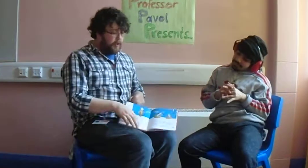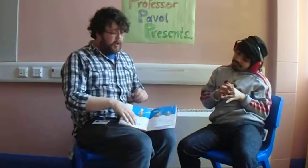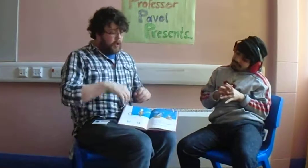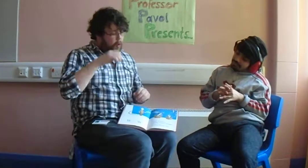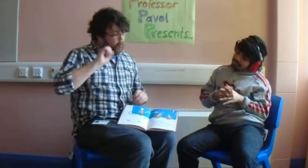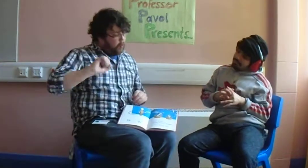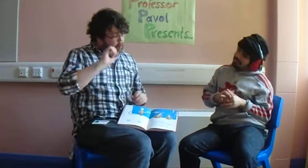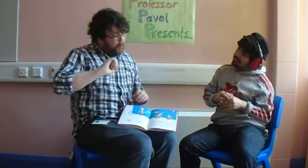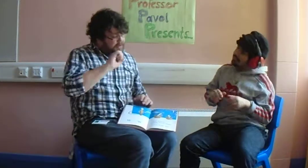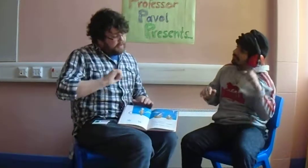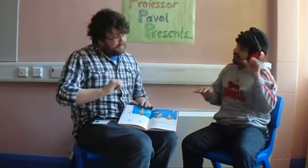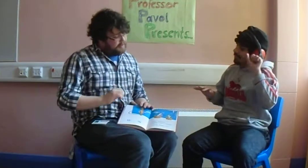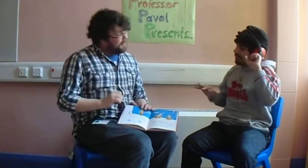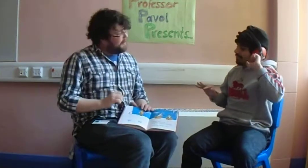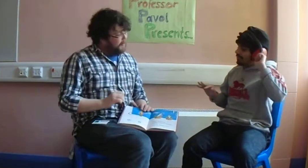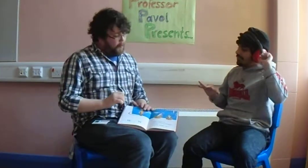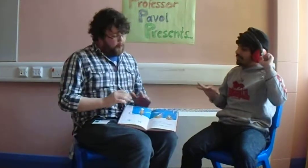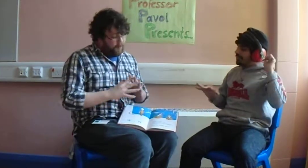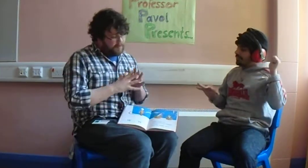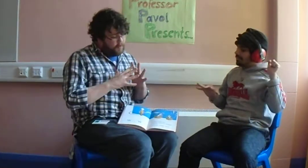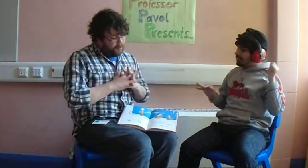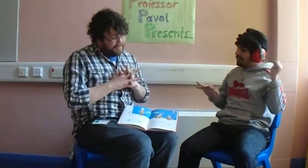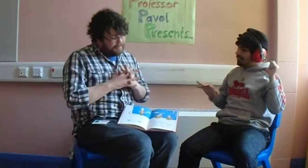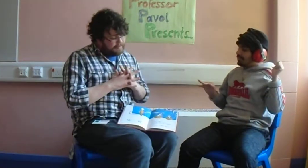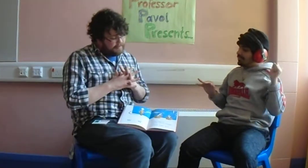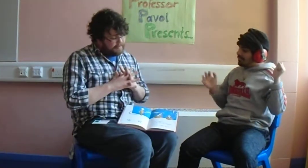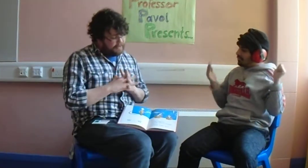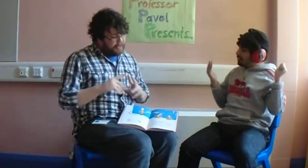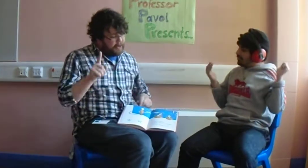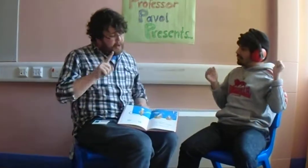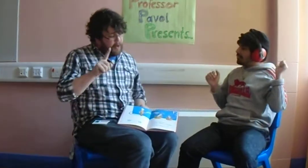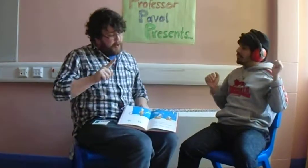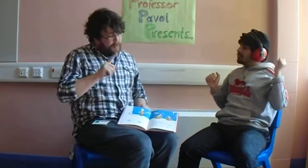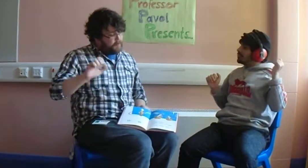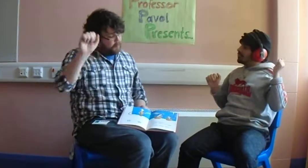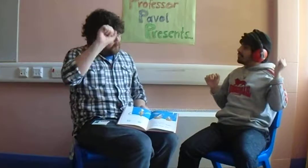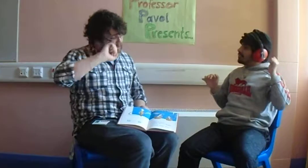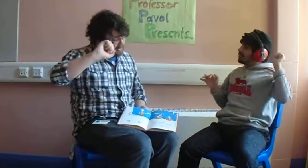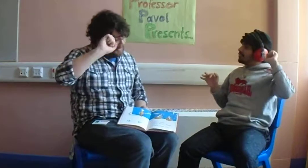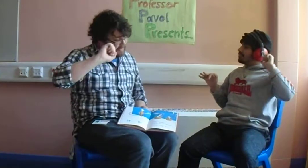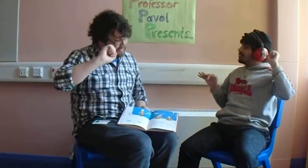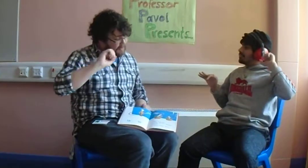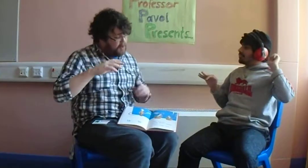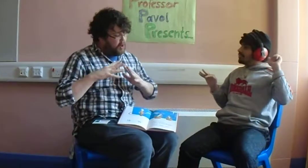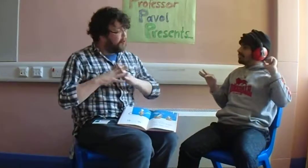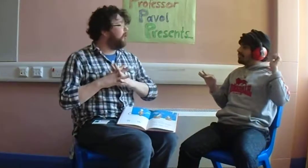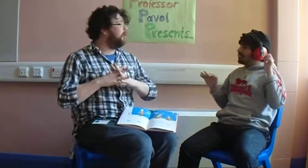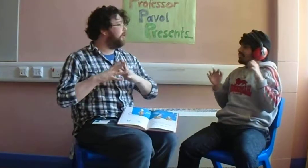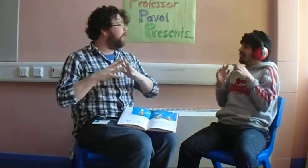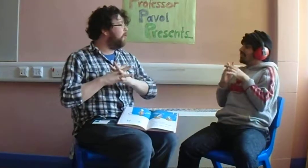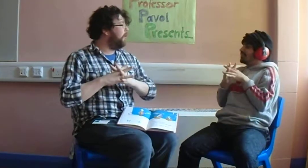washes Warren Wiggins, who is washing Waldo Wil.